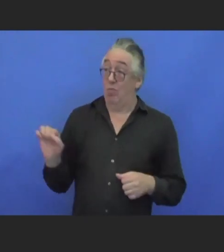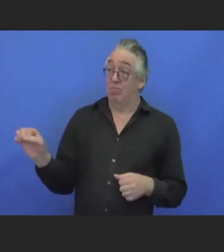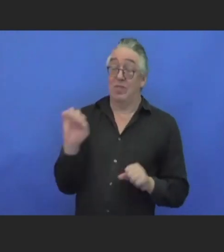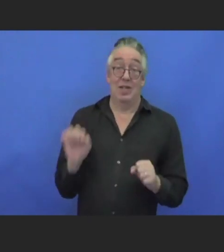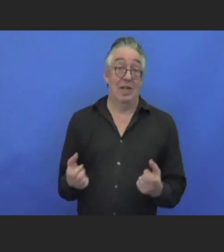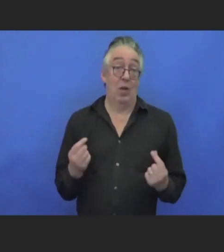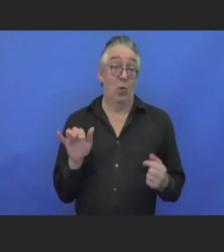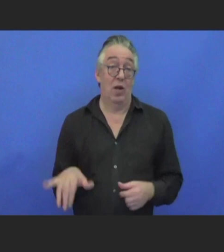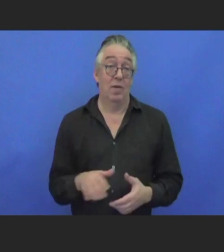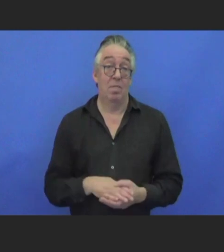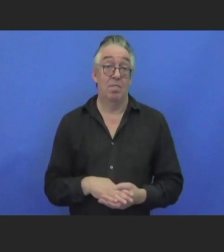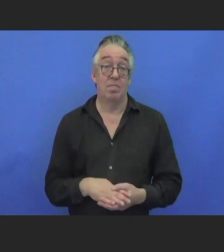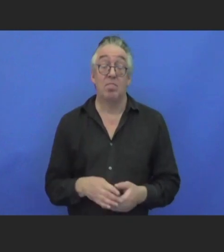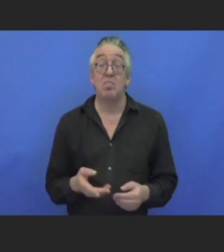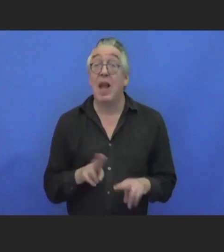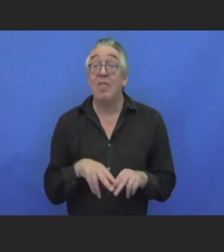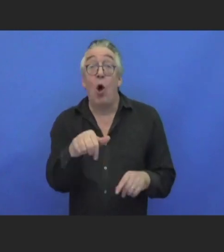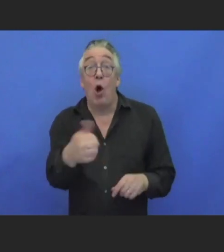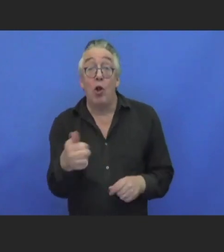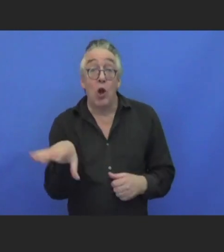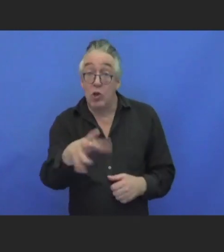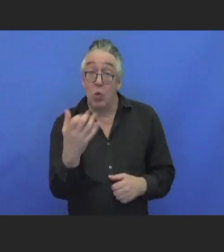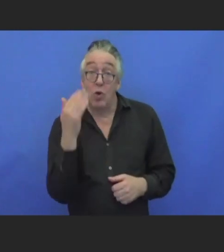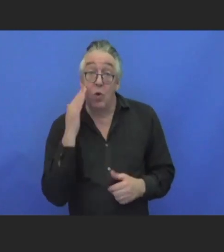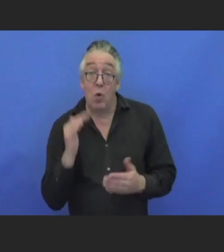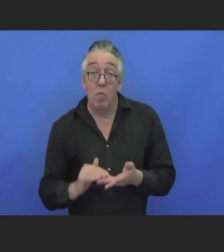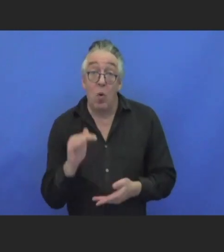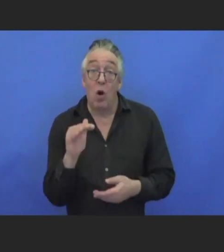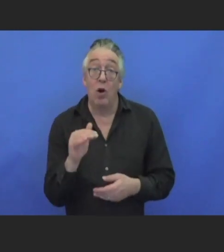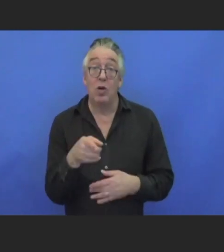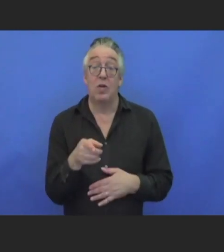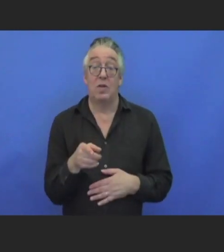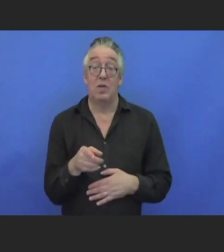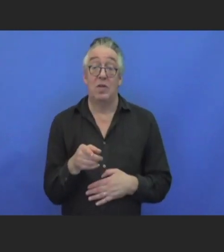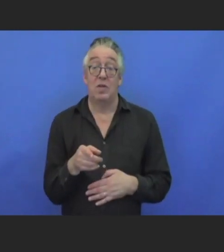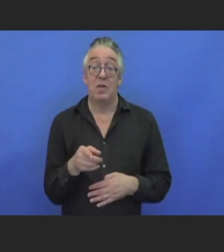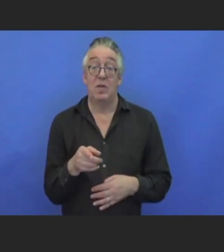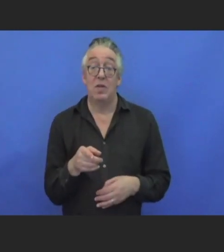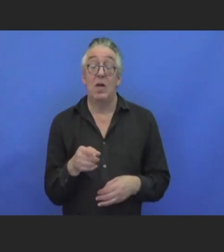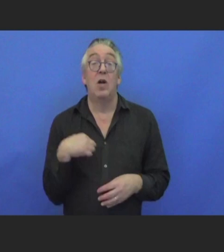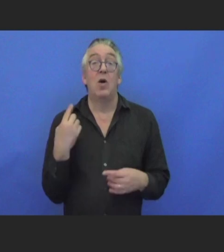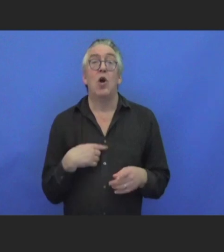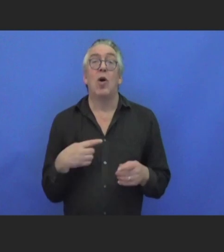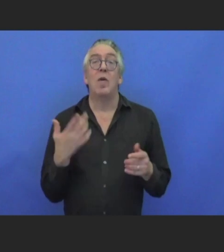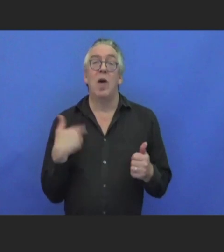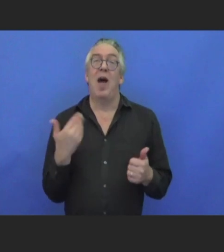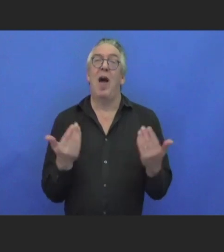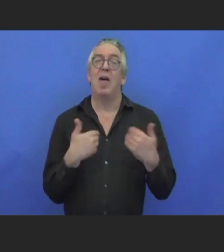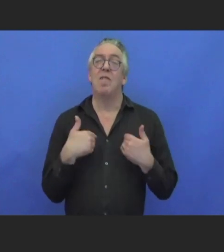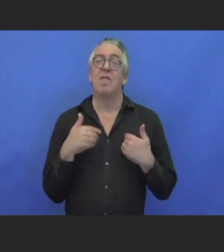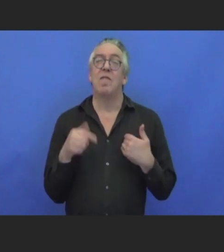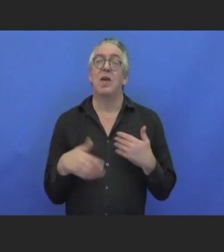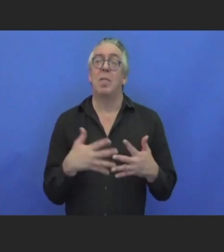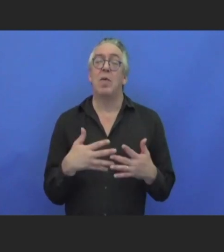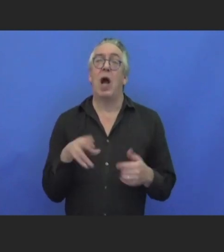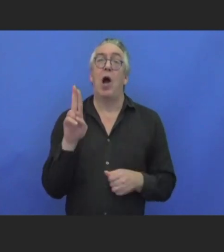country is interested in it, this program is administered by the Federal Communications Commission, which is the